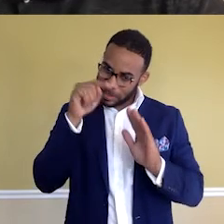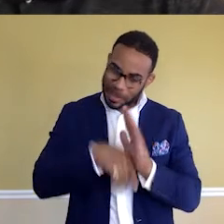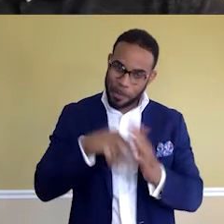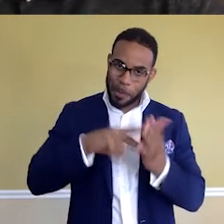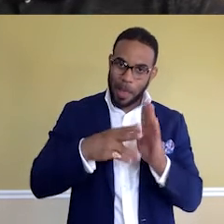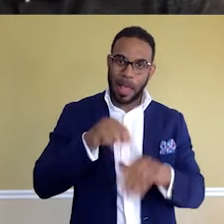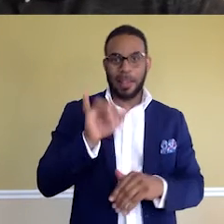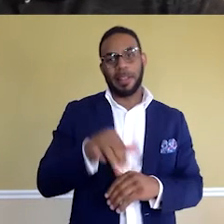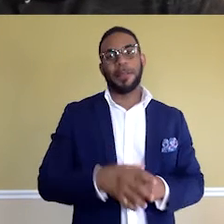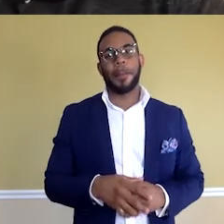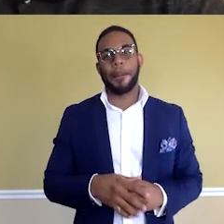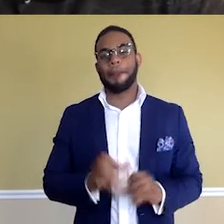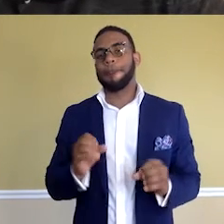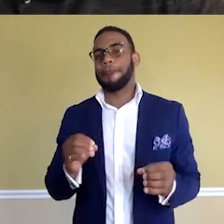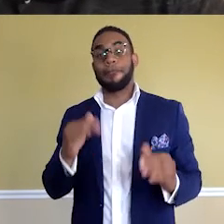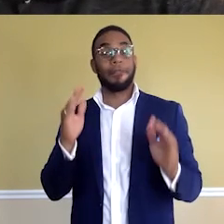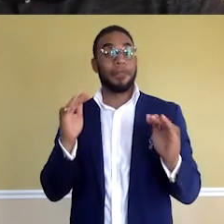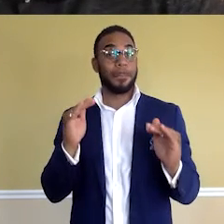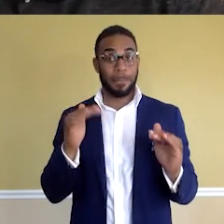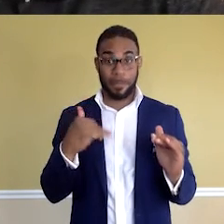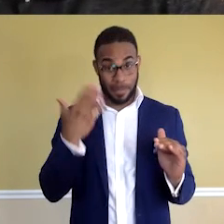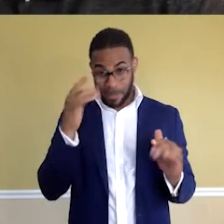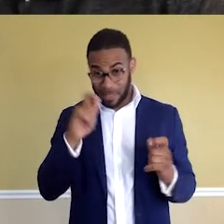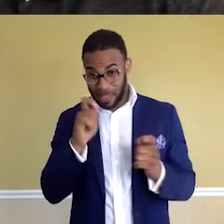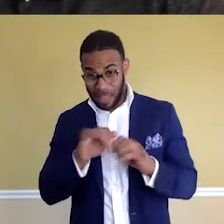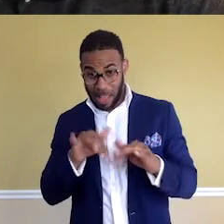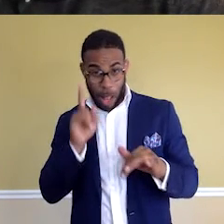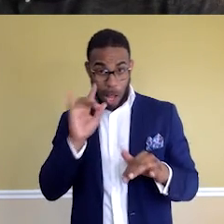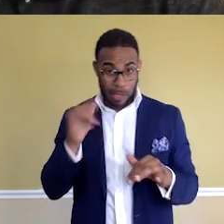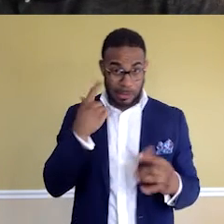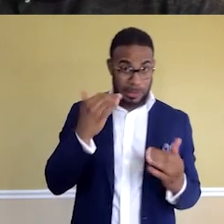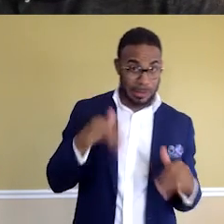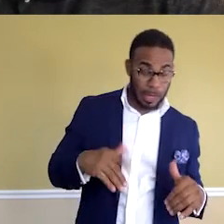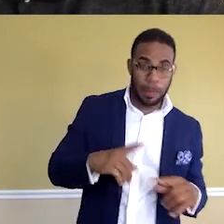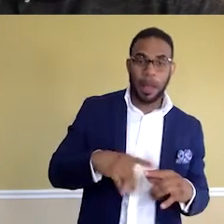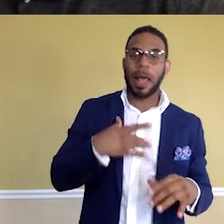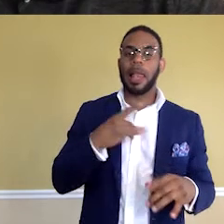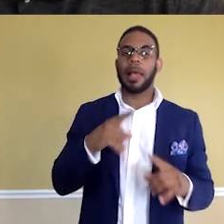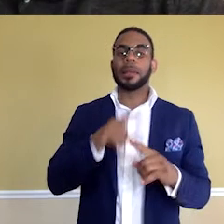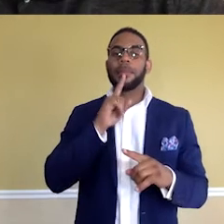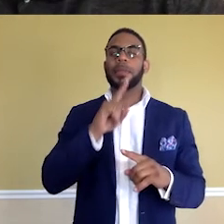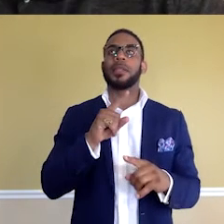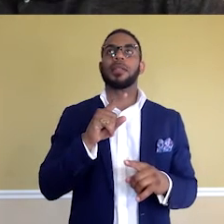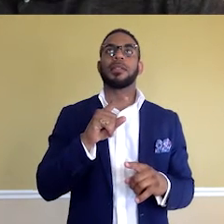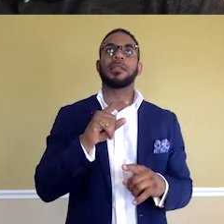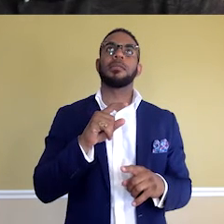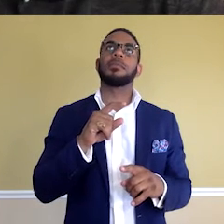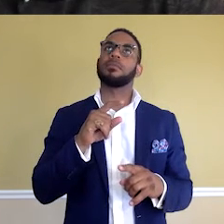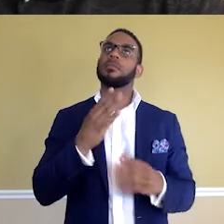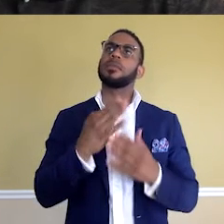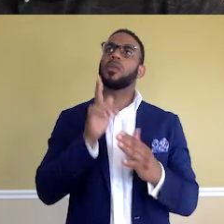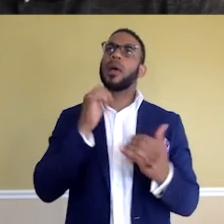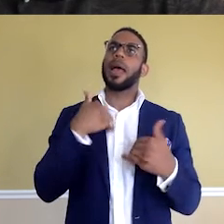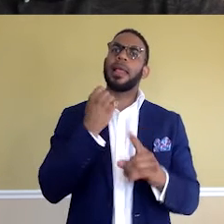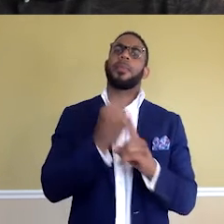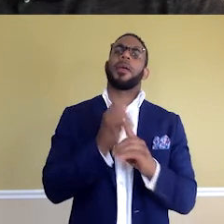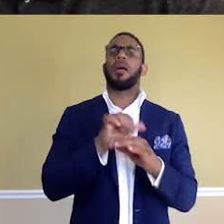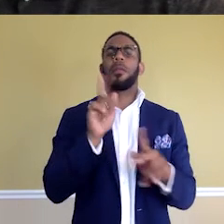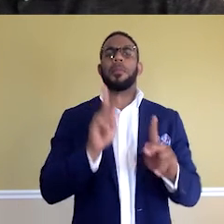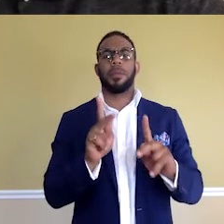that. So, hopefully, I don't know exactly how that looks just yet, but I'd like to be someone who has an impact on other people and motivates other